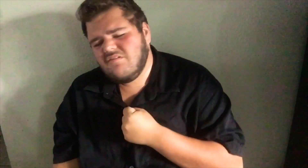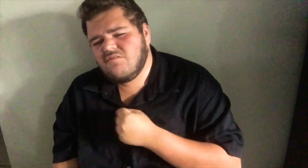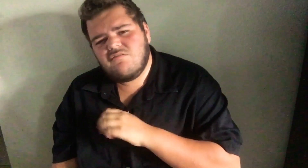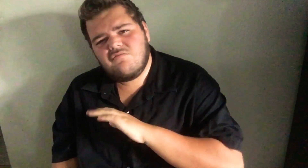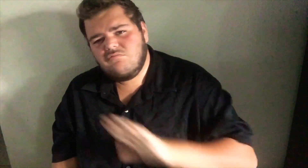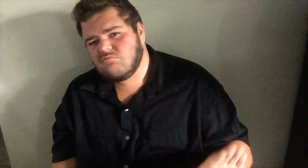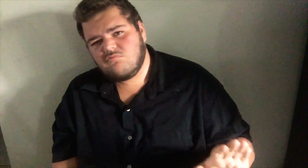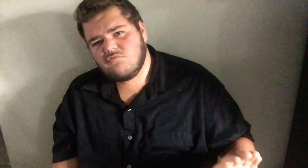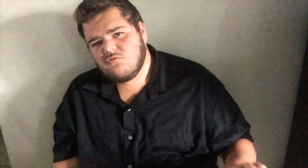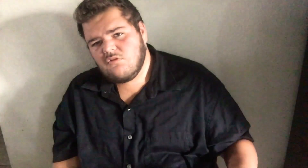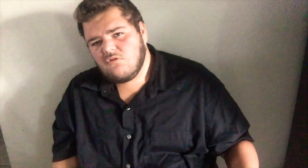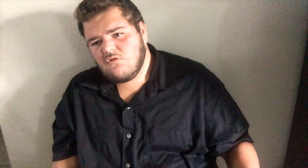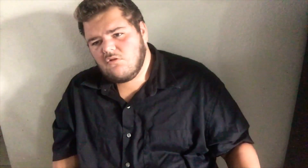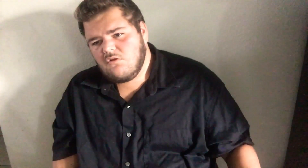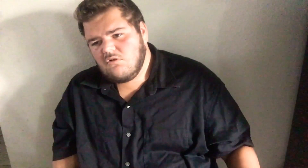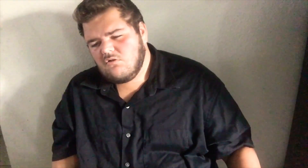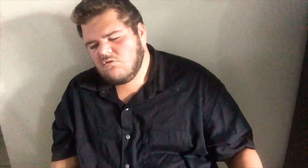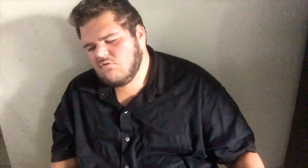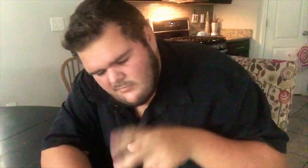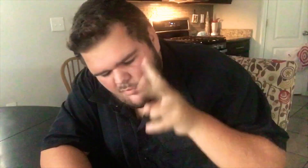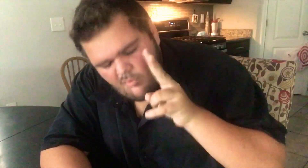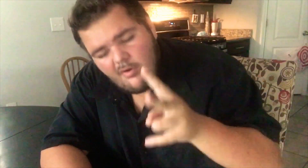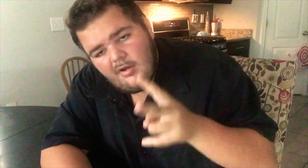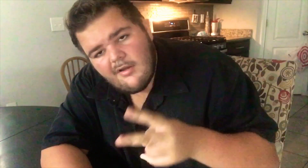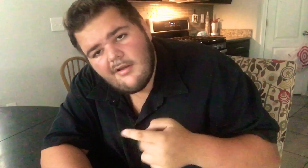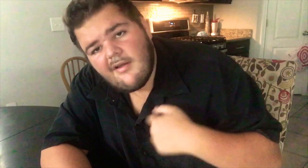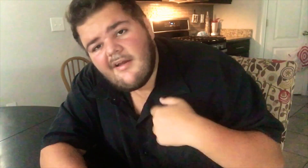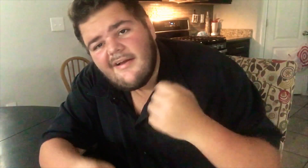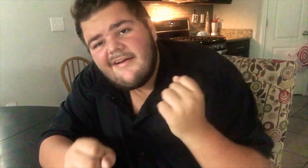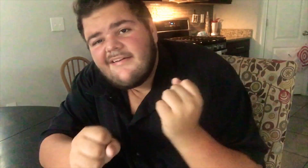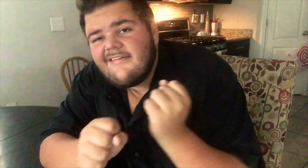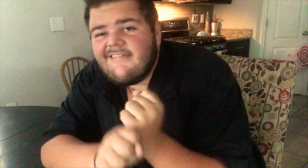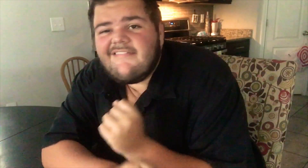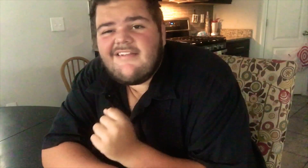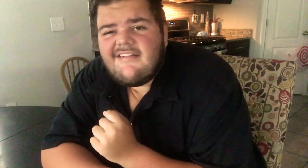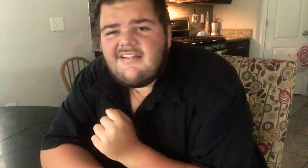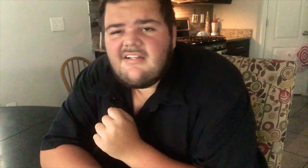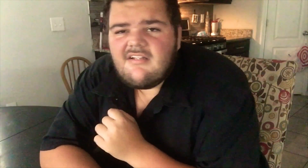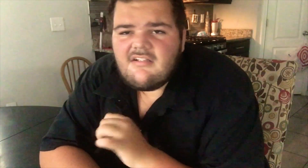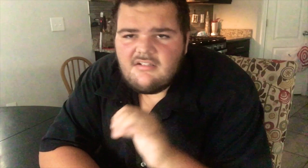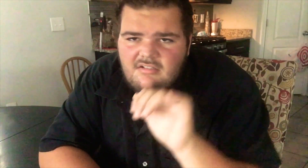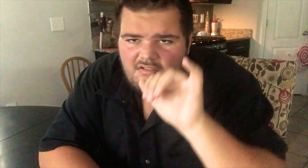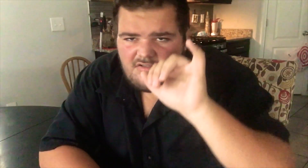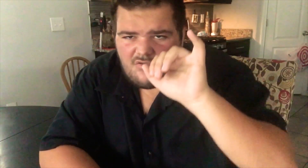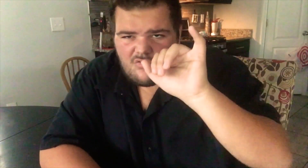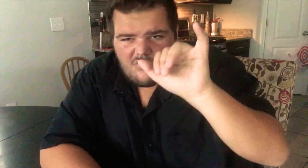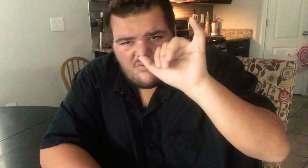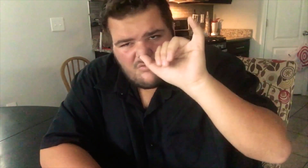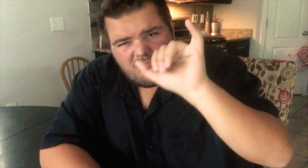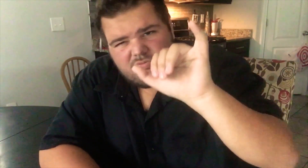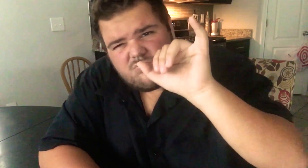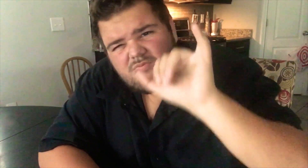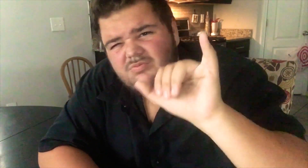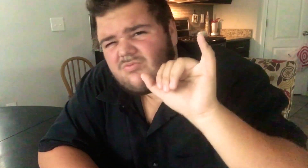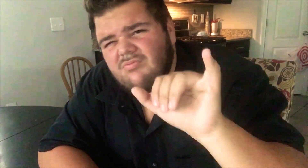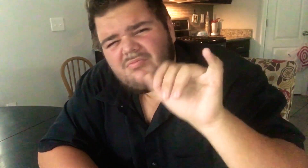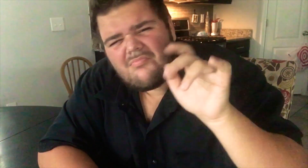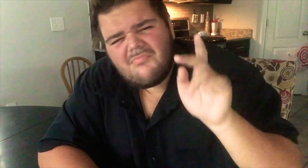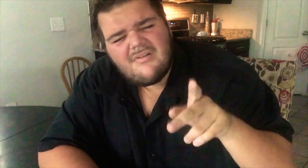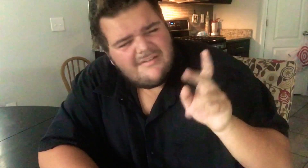won't lose myself Look what I have done, I'm dialing out